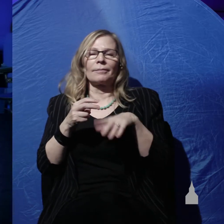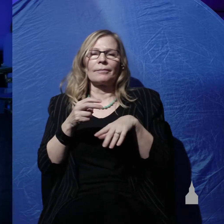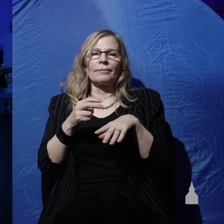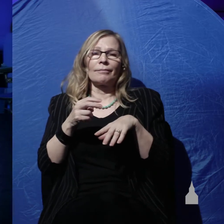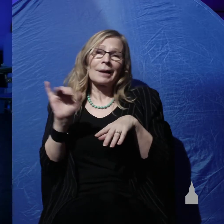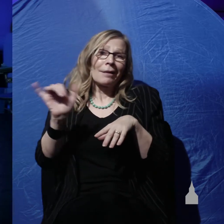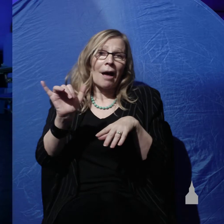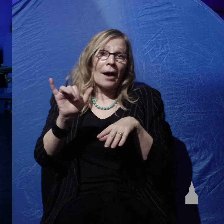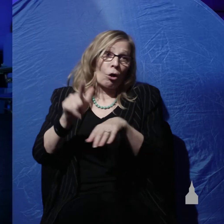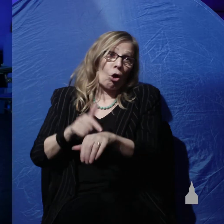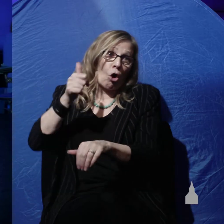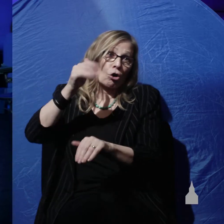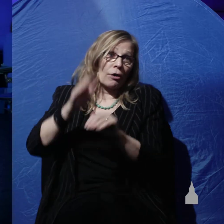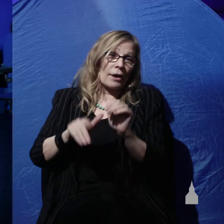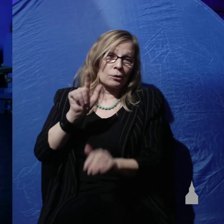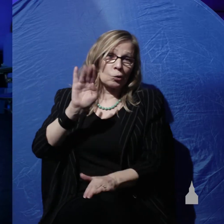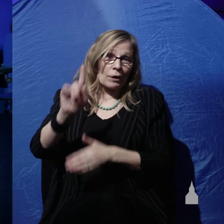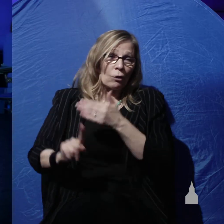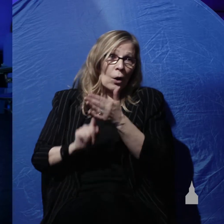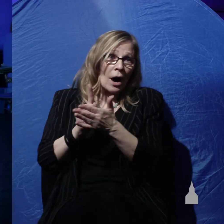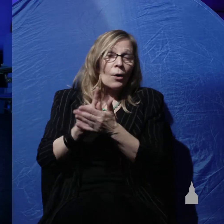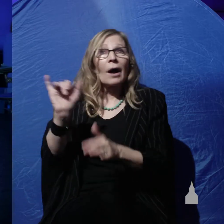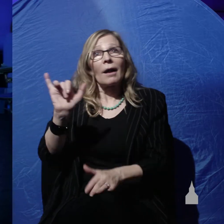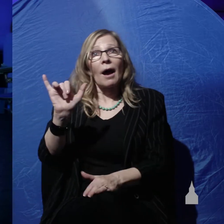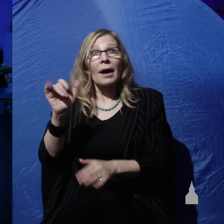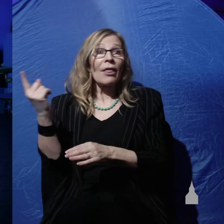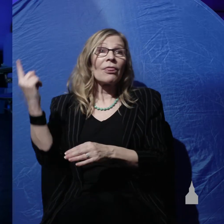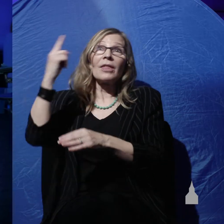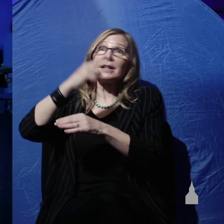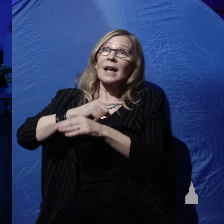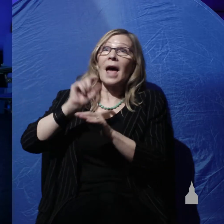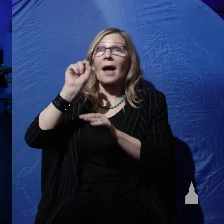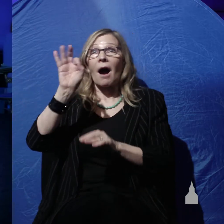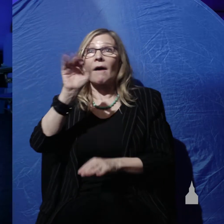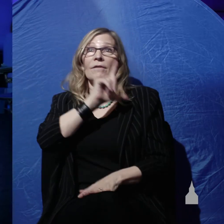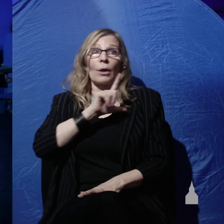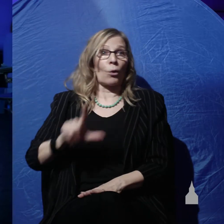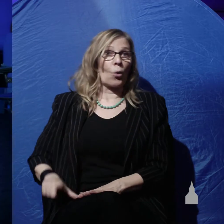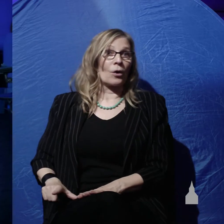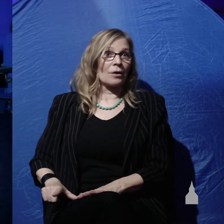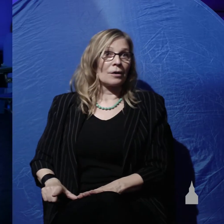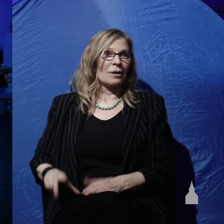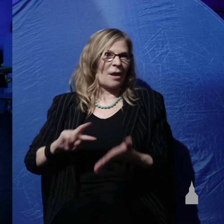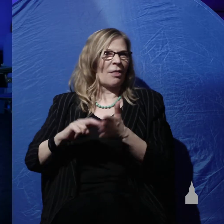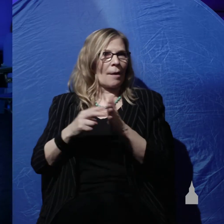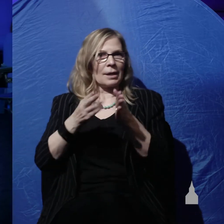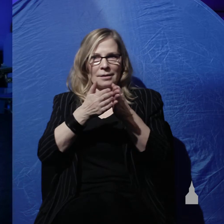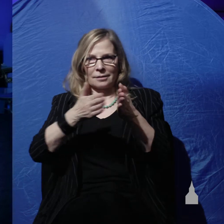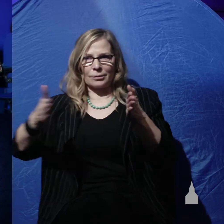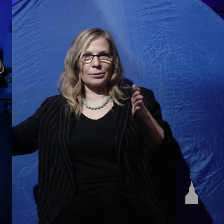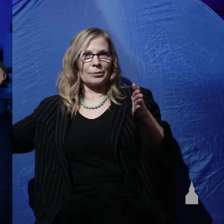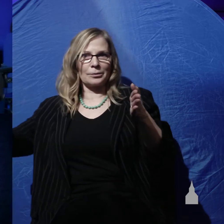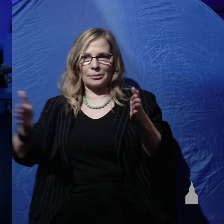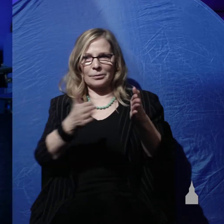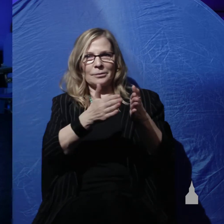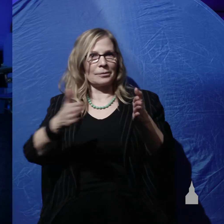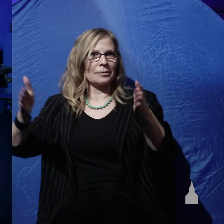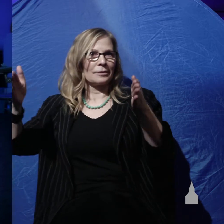period longer than 24 hours, such as the day of the Lord, which is referring to a time of judgment in the future, not necessarily